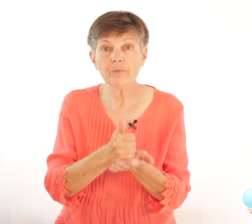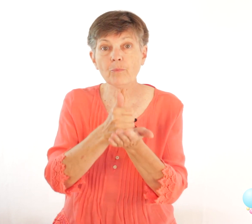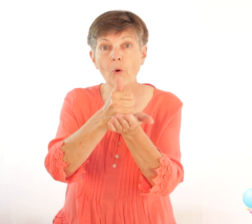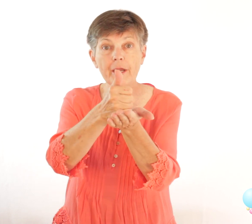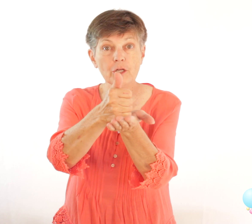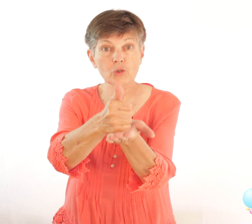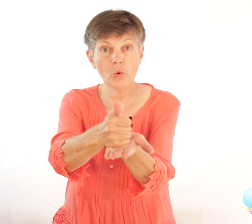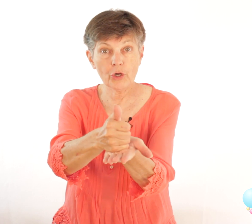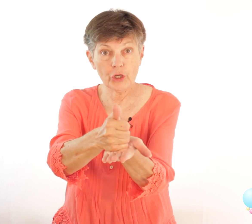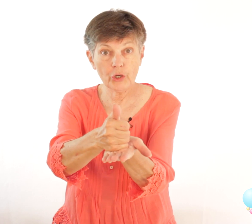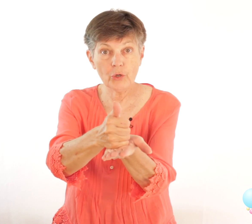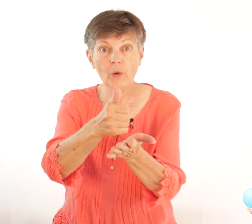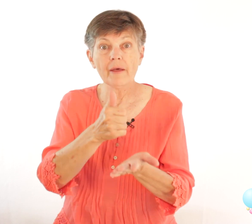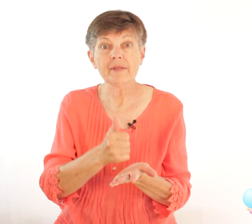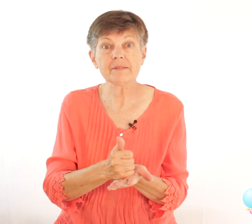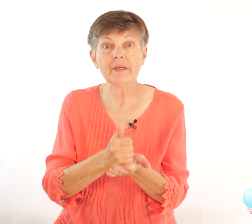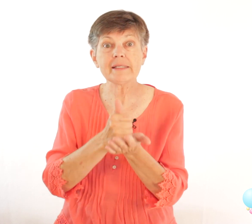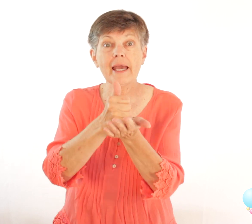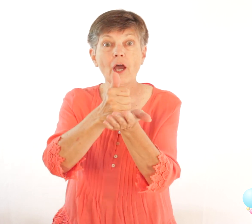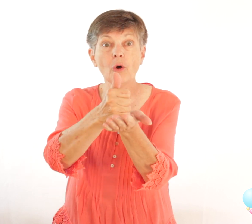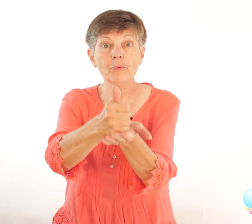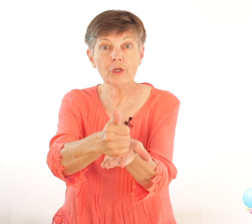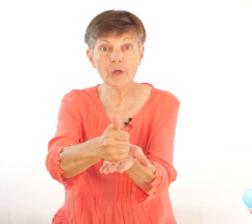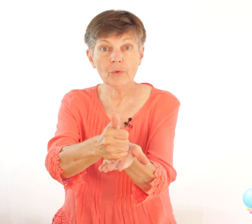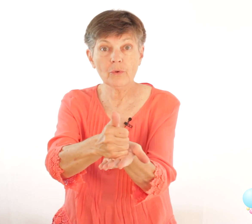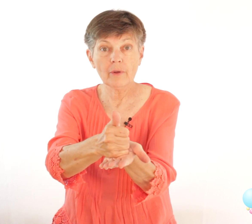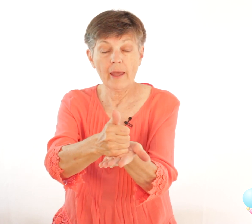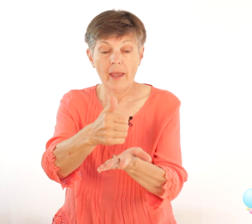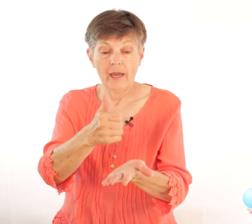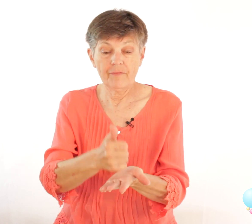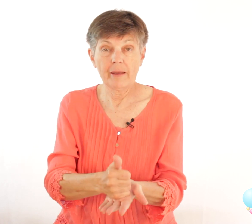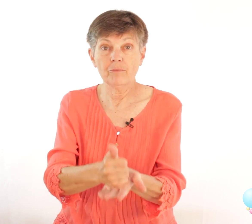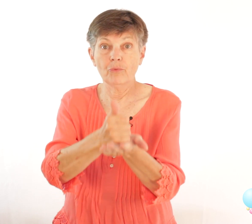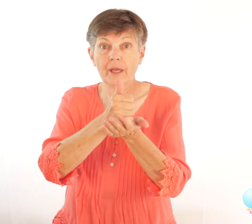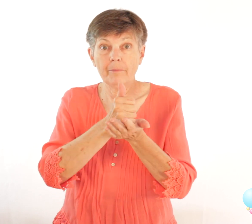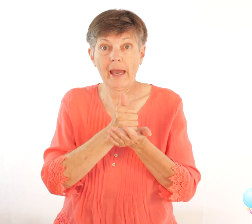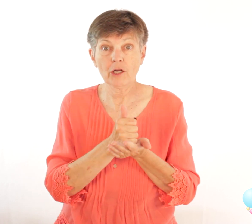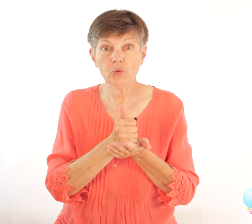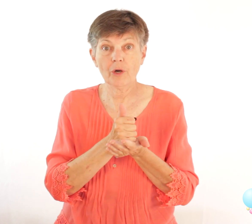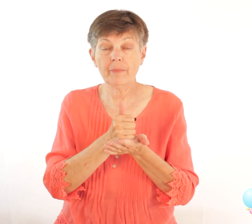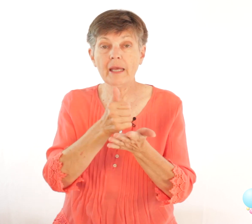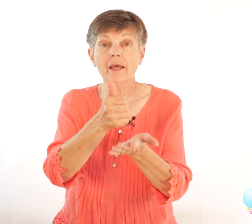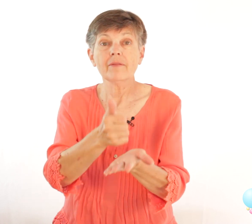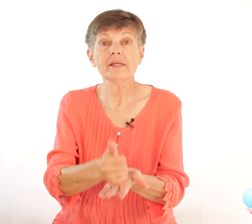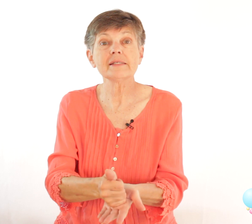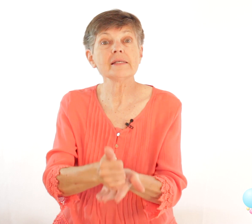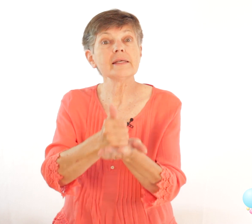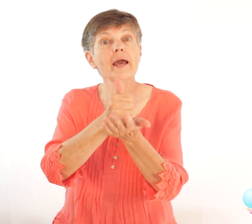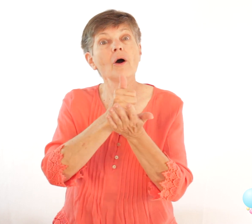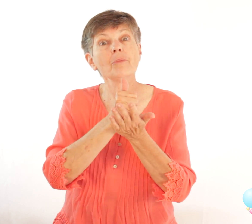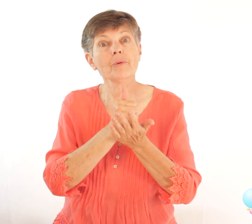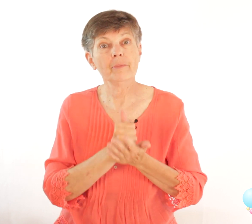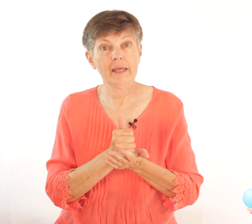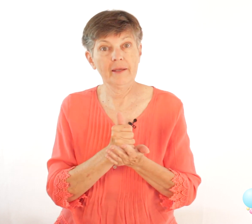point it toward you this means help you and if I bring it back toward me this is help me